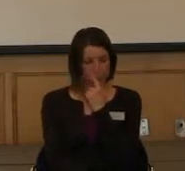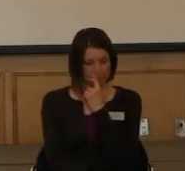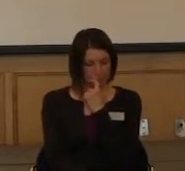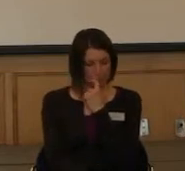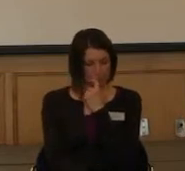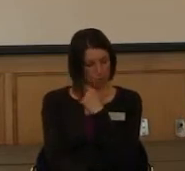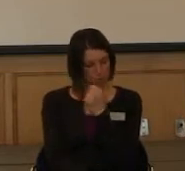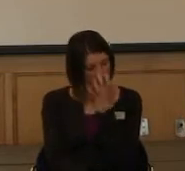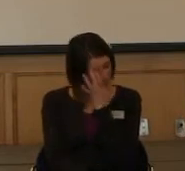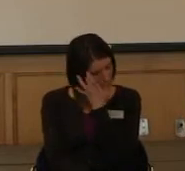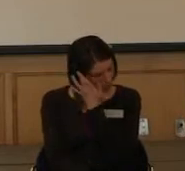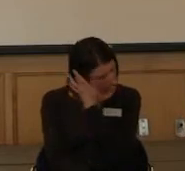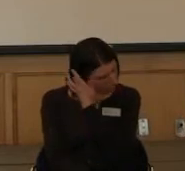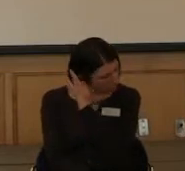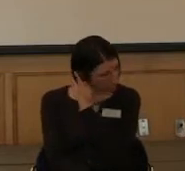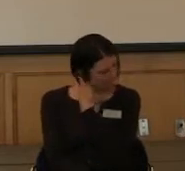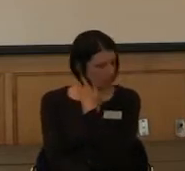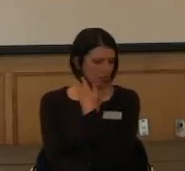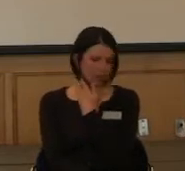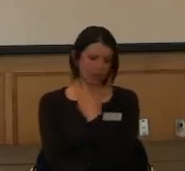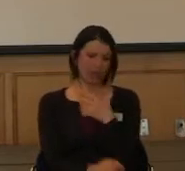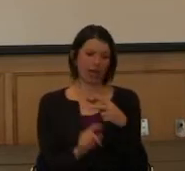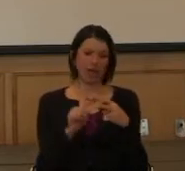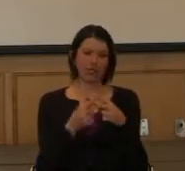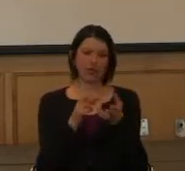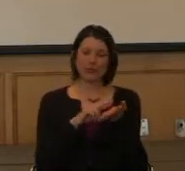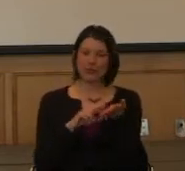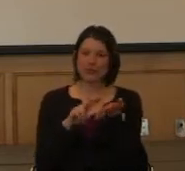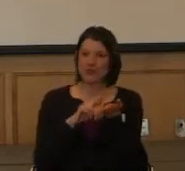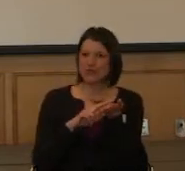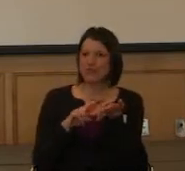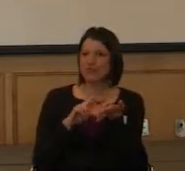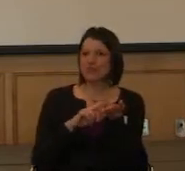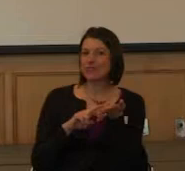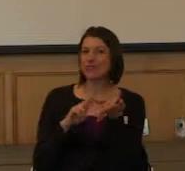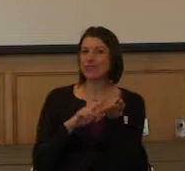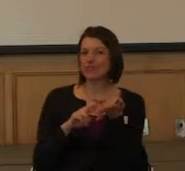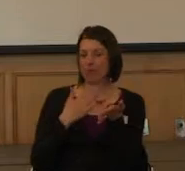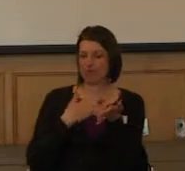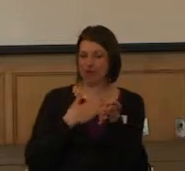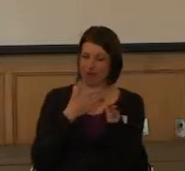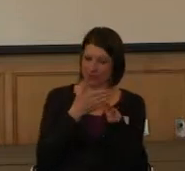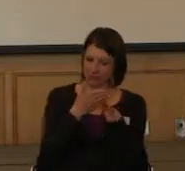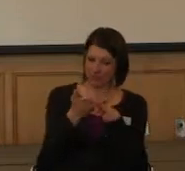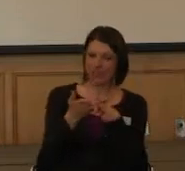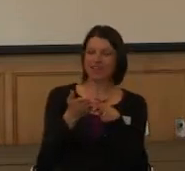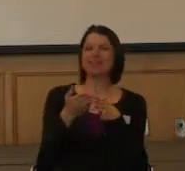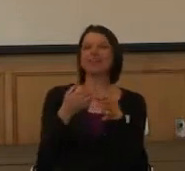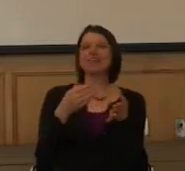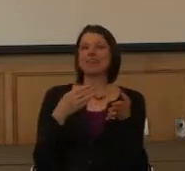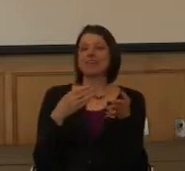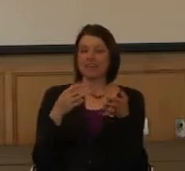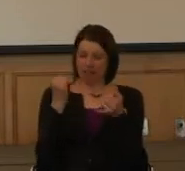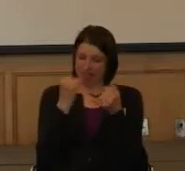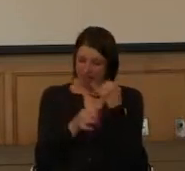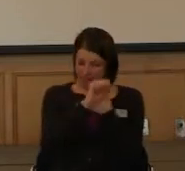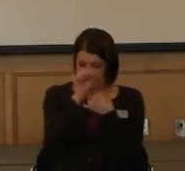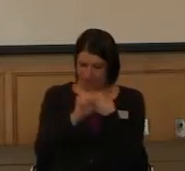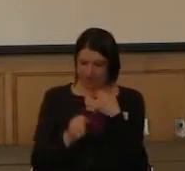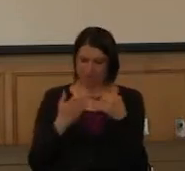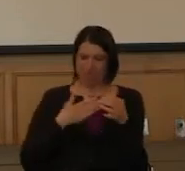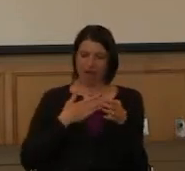So I started my research career, actually, my last semester of my undergraduate year. I